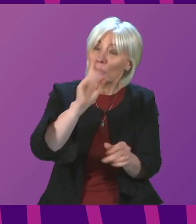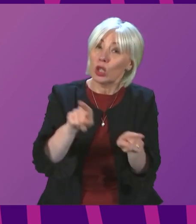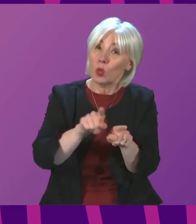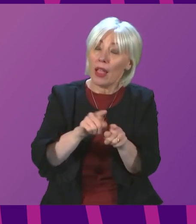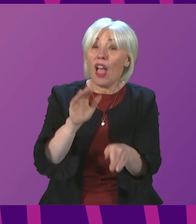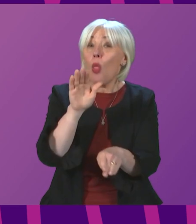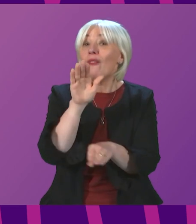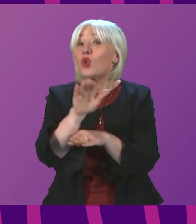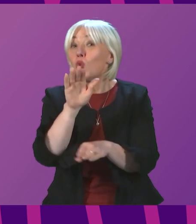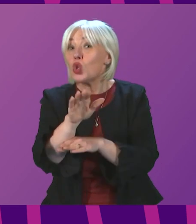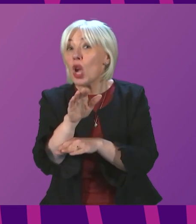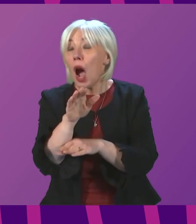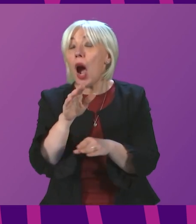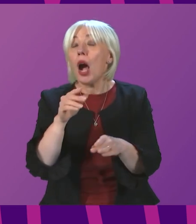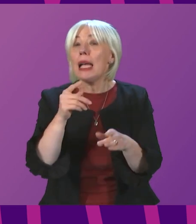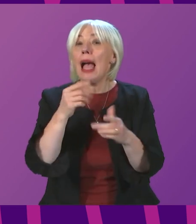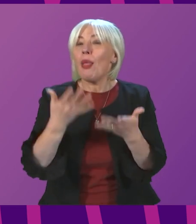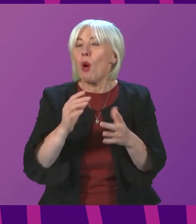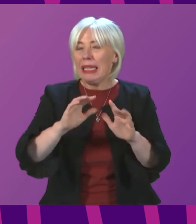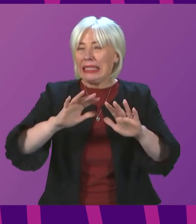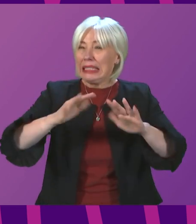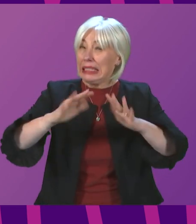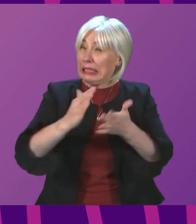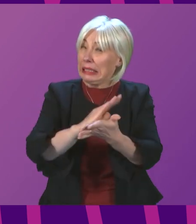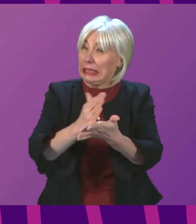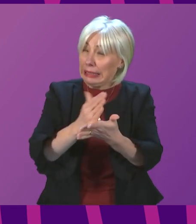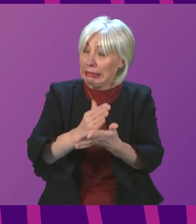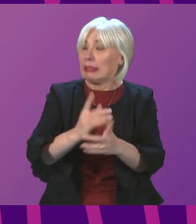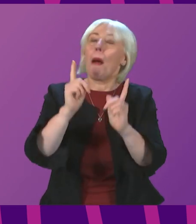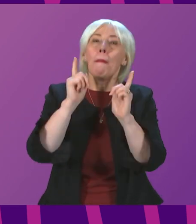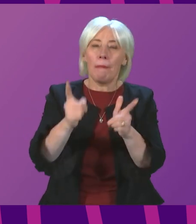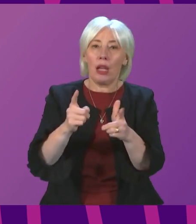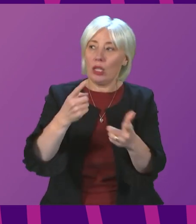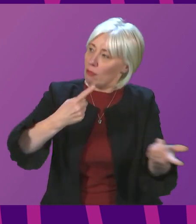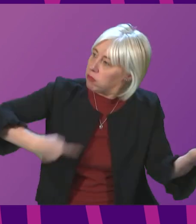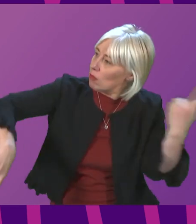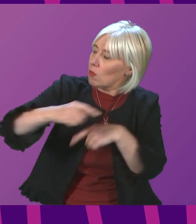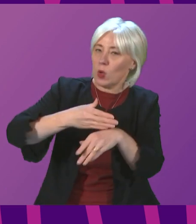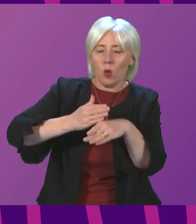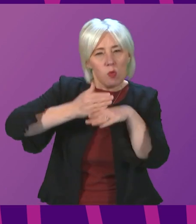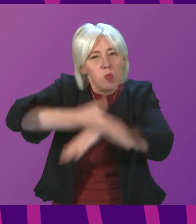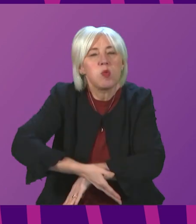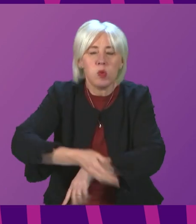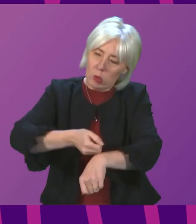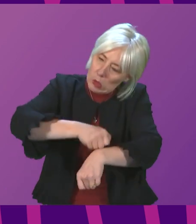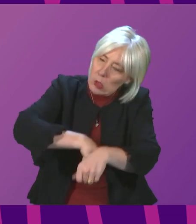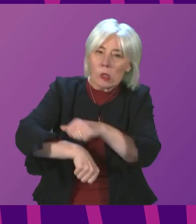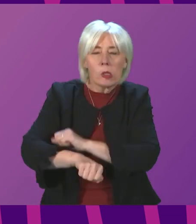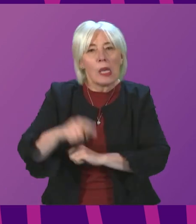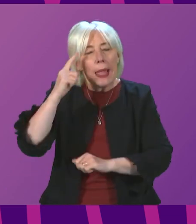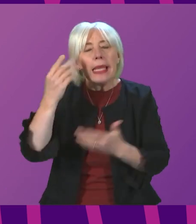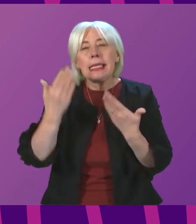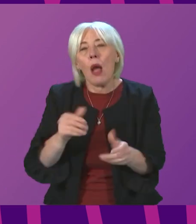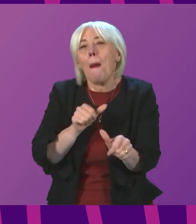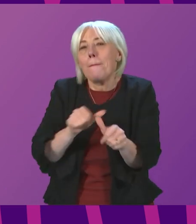have set out, does remain uncertain at this stage. But largely because of the efforts everyone has made, we are, I think, in a